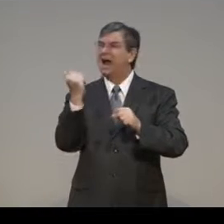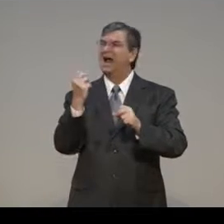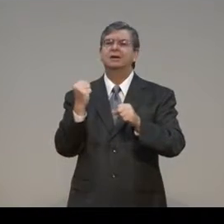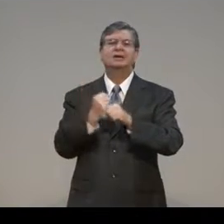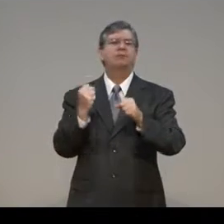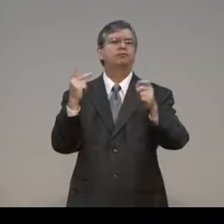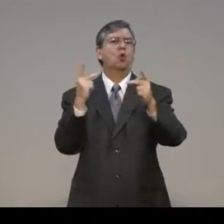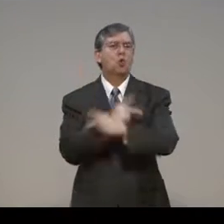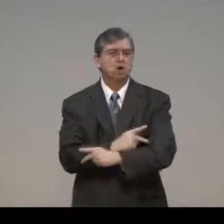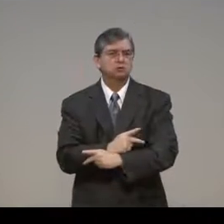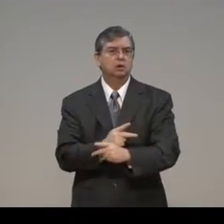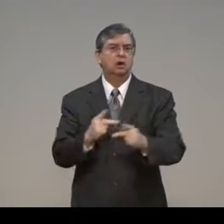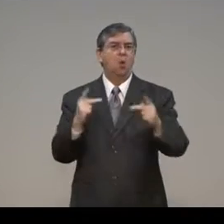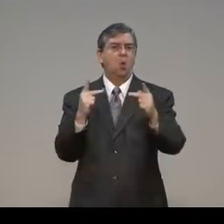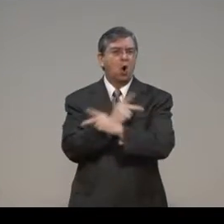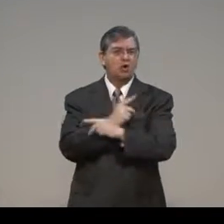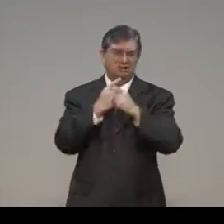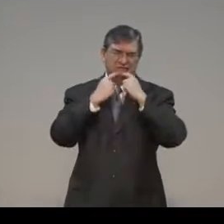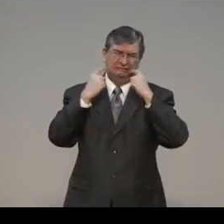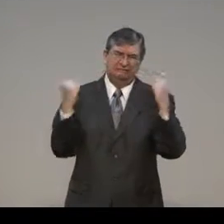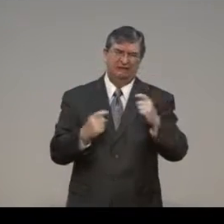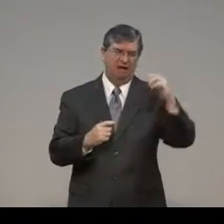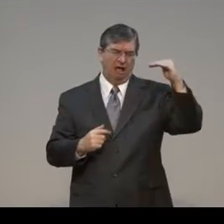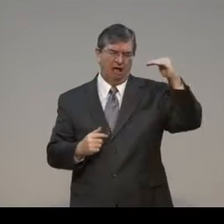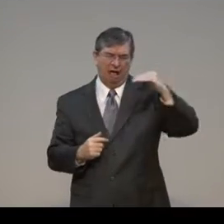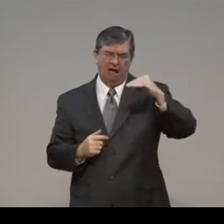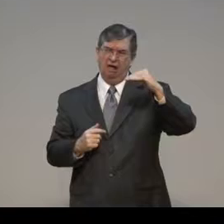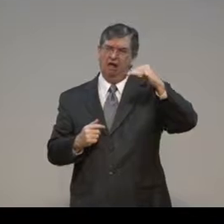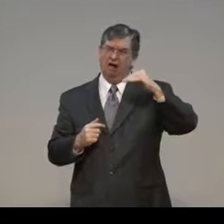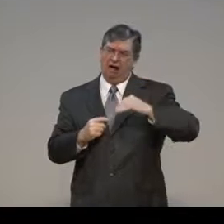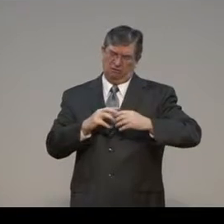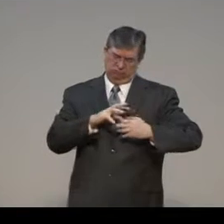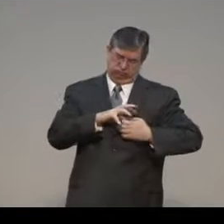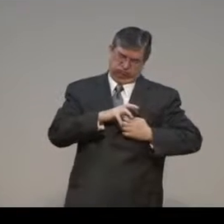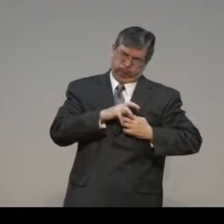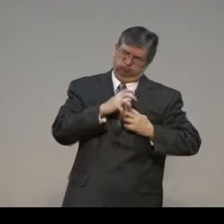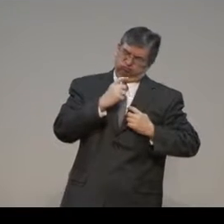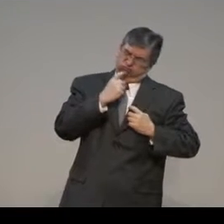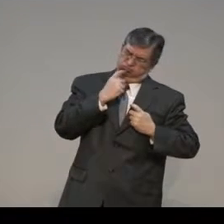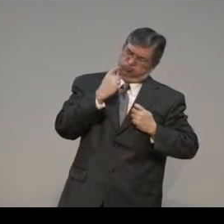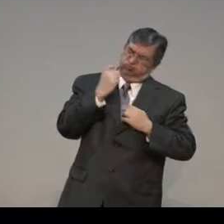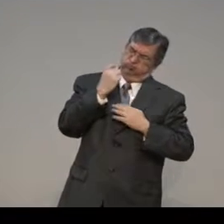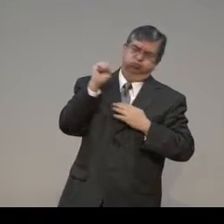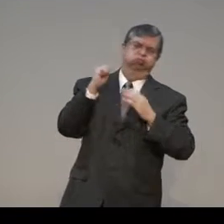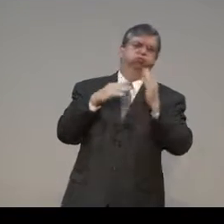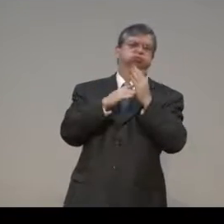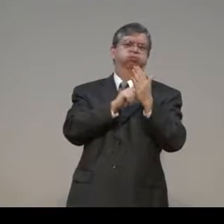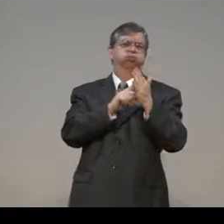is that when you look just through Genesis chapter 1 through 6, you see the growth of